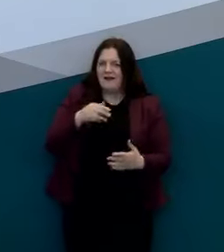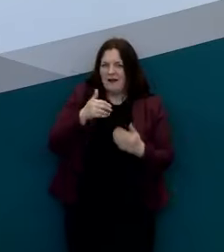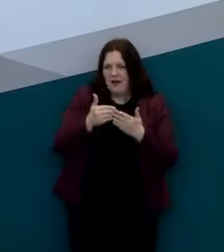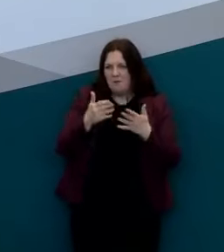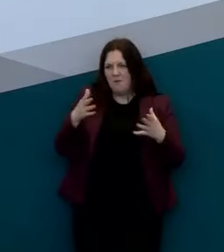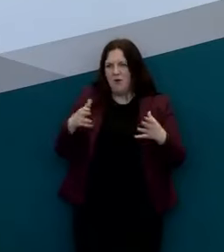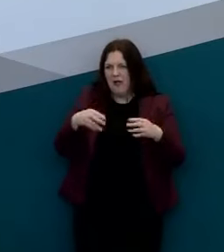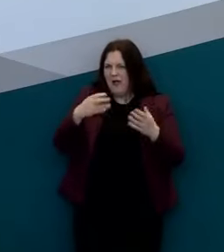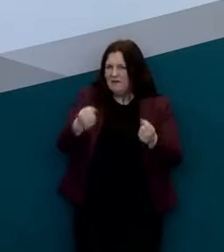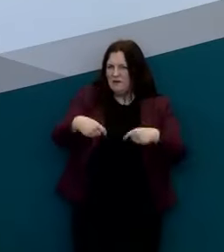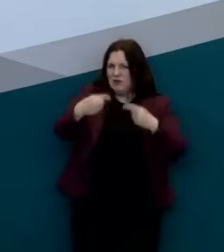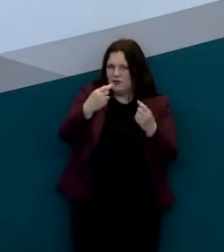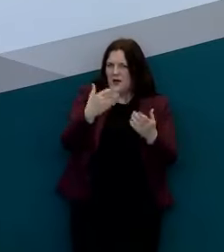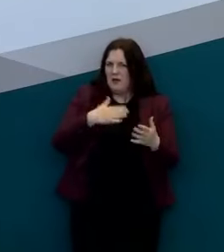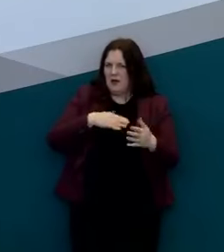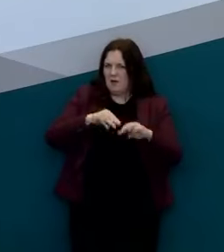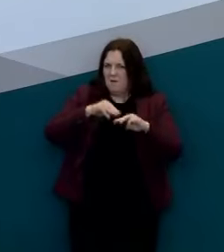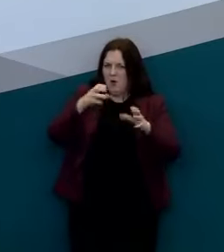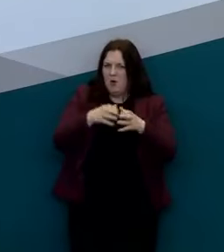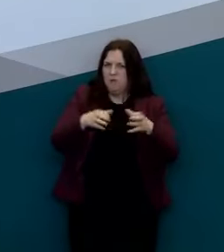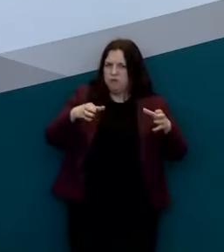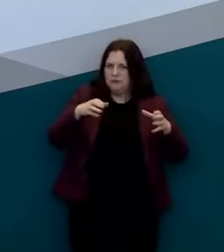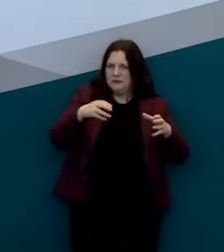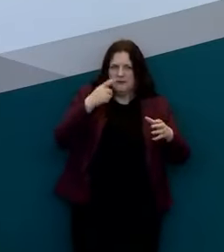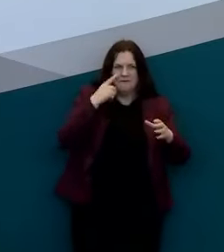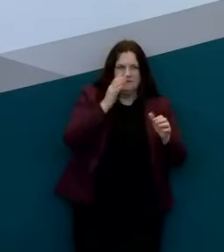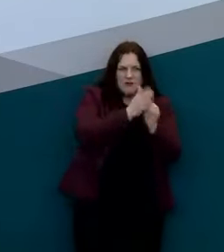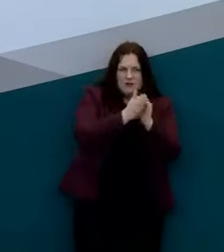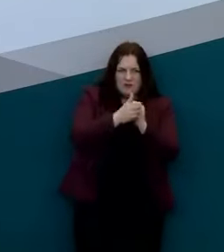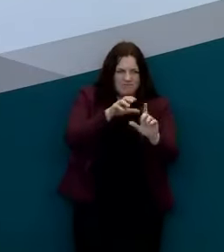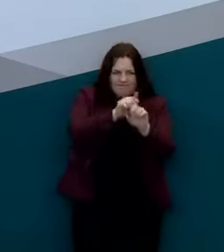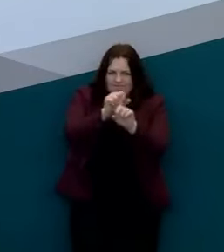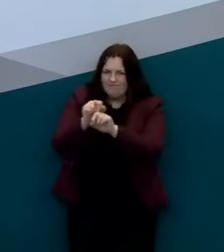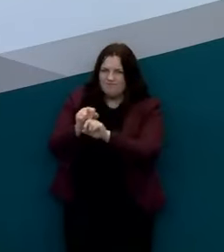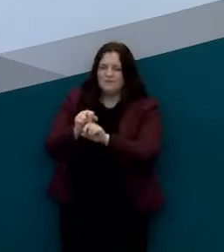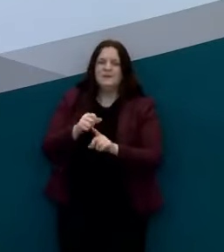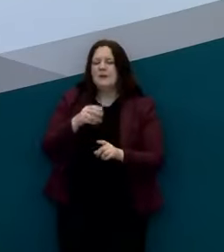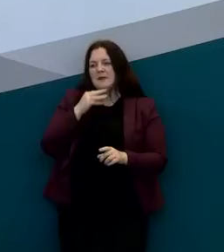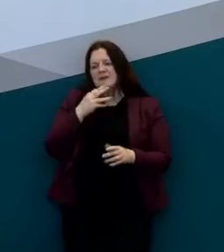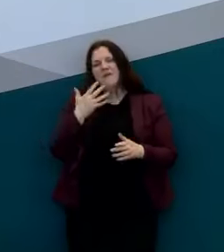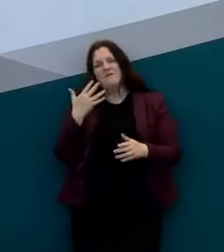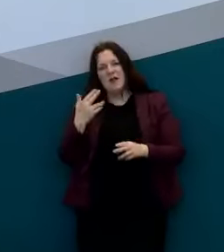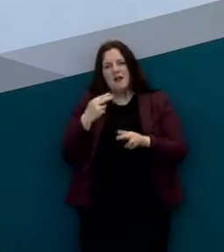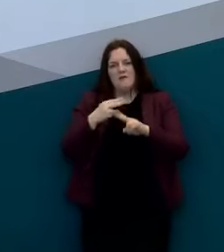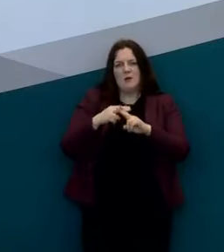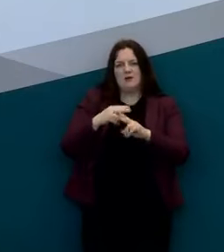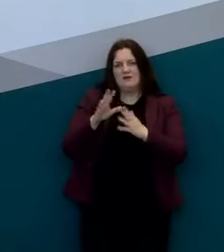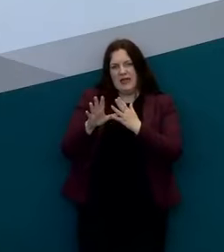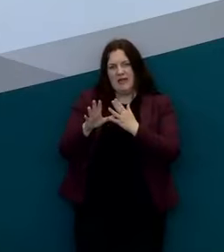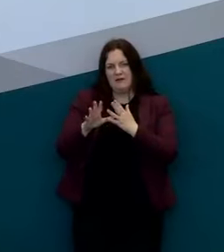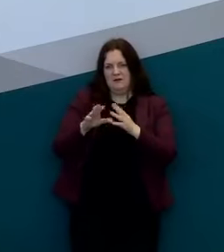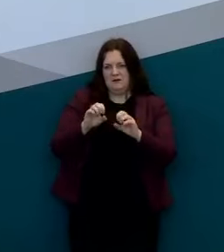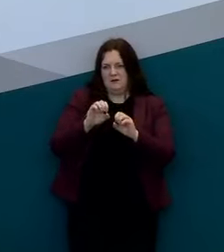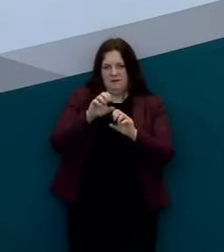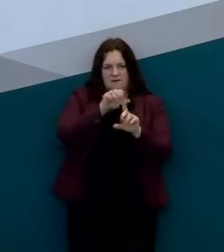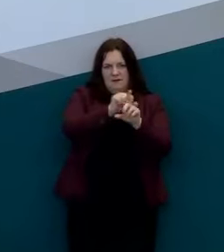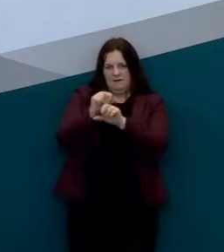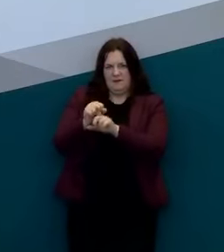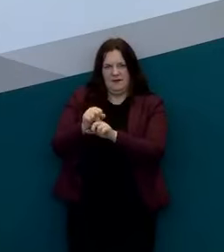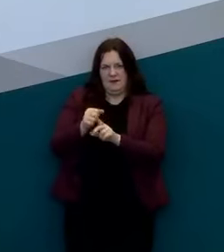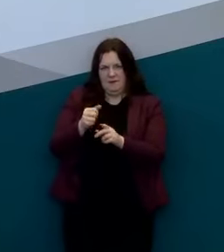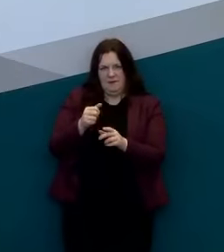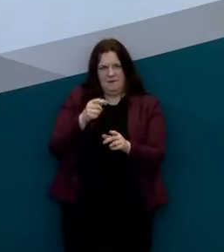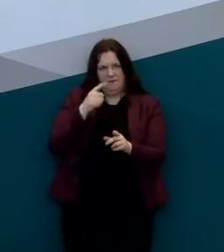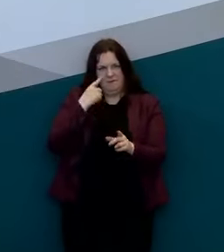that the model as philip is saying has built in those kinds of assumptions that around five out of every ten uh of cases that occur in that way